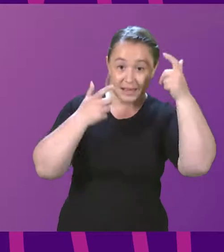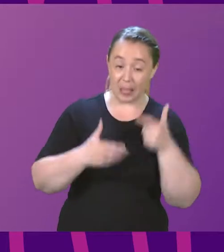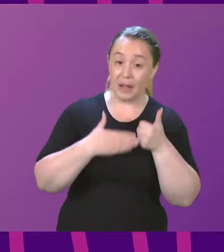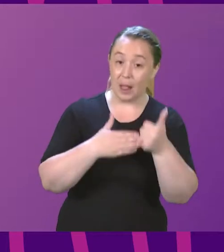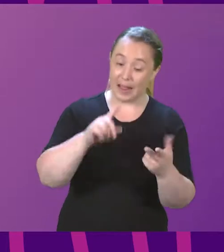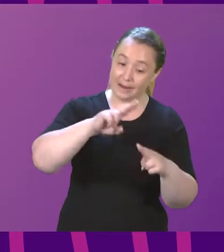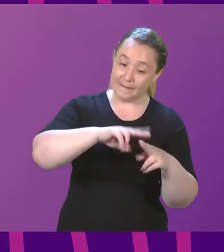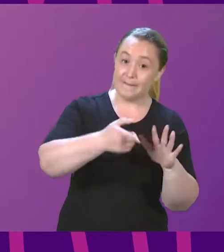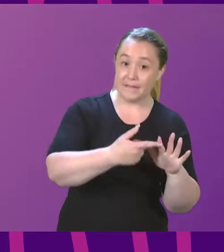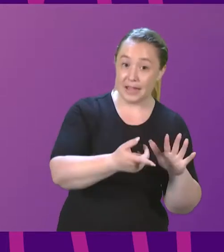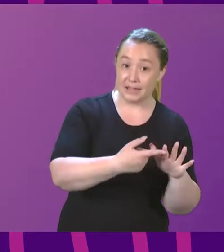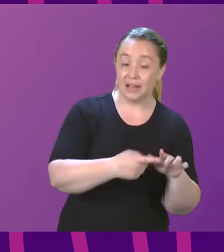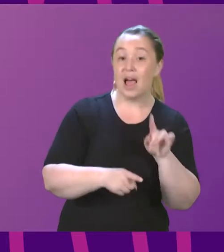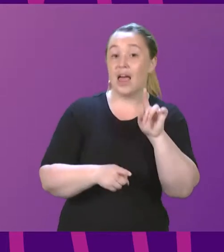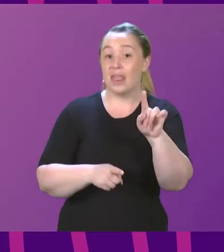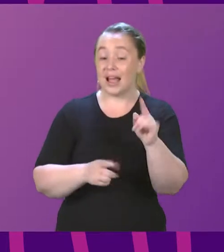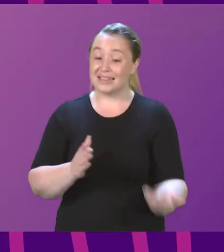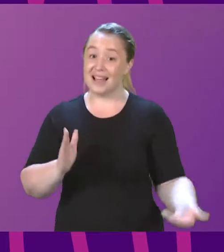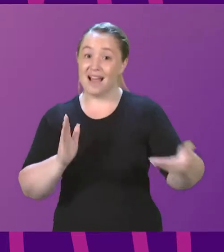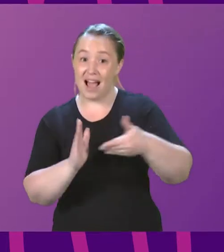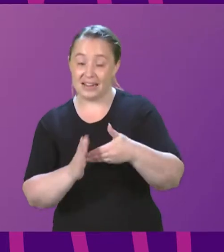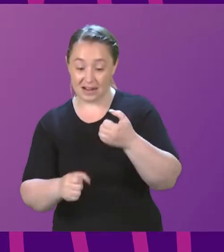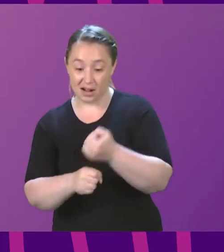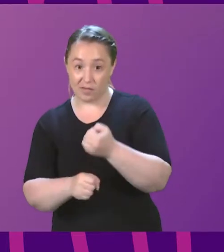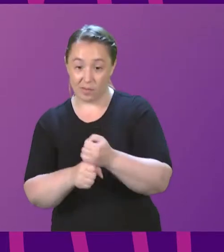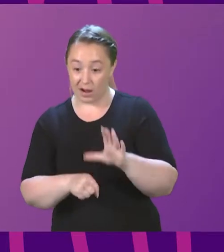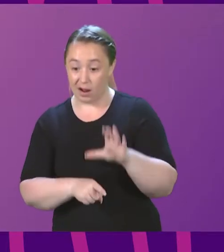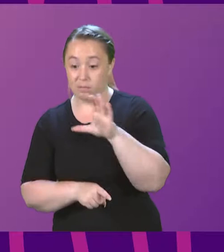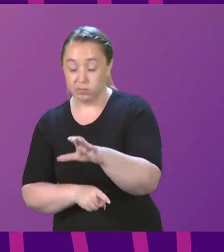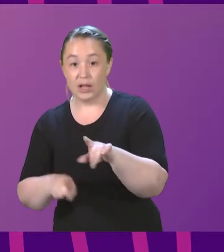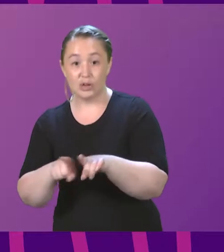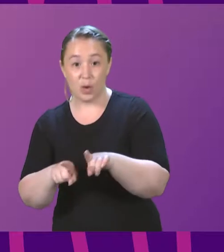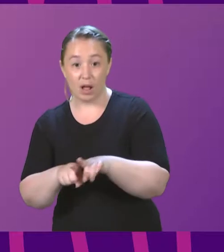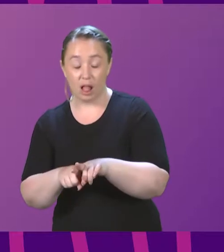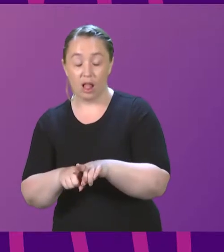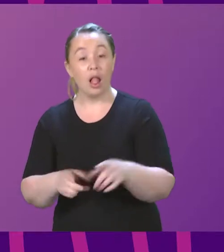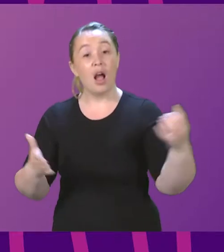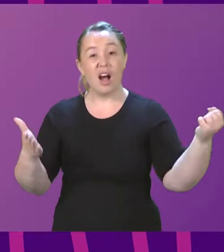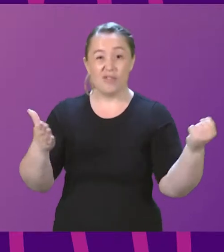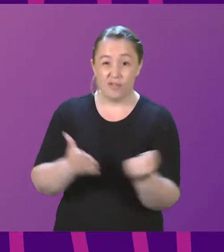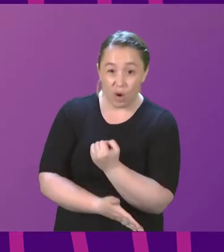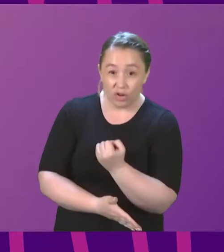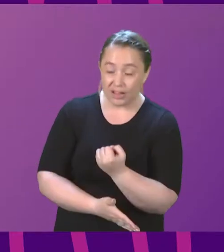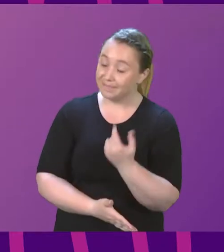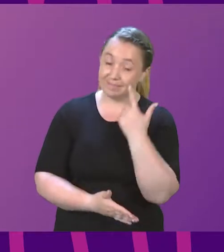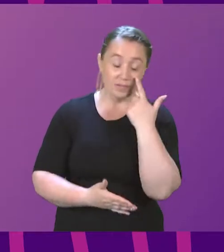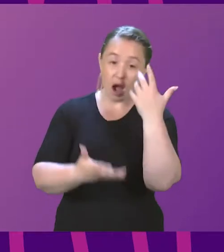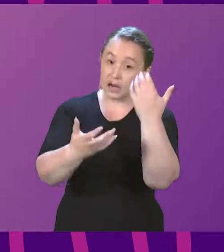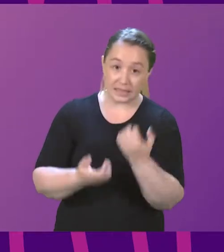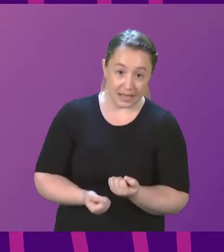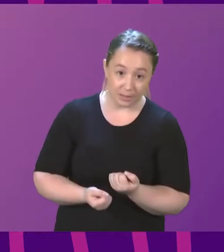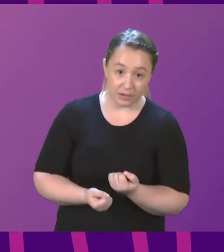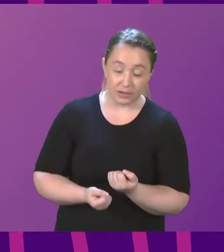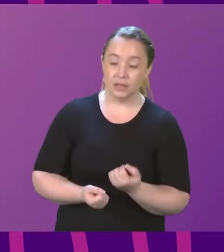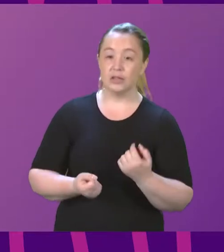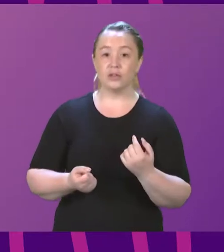in addition to the investment that the Government had already put in. Unfortunately, we were not able to accept that. We put forward